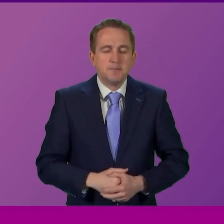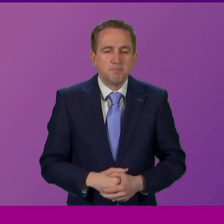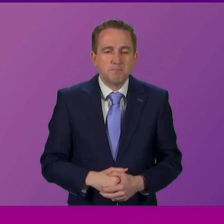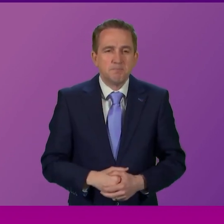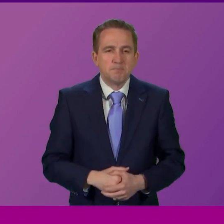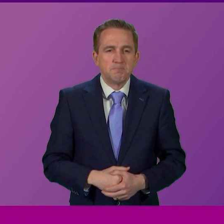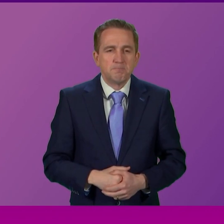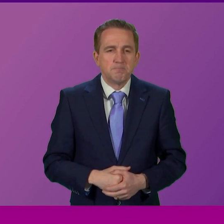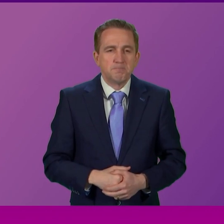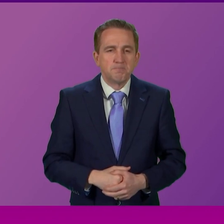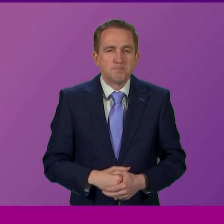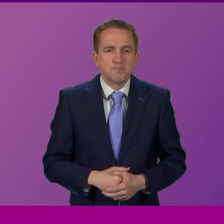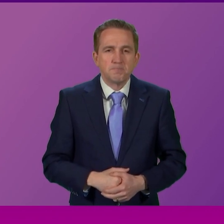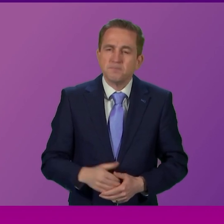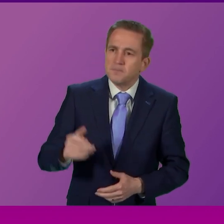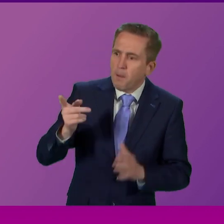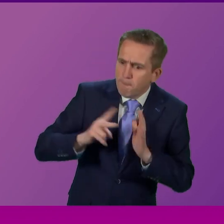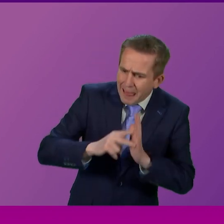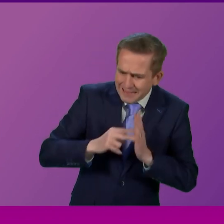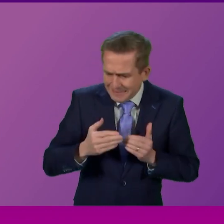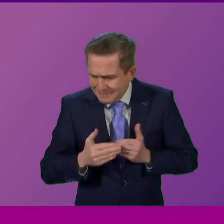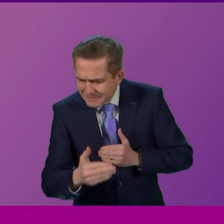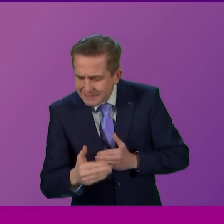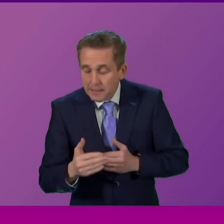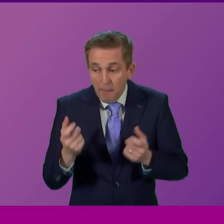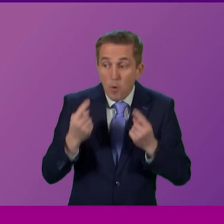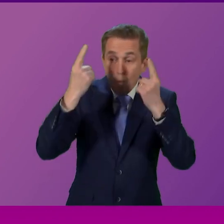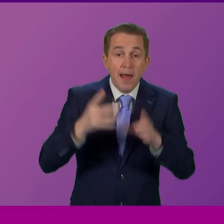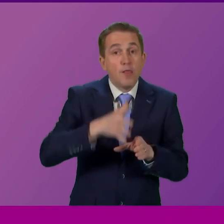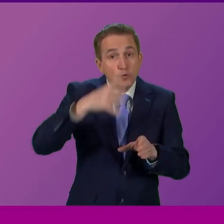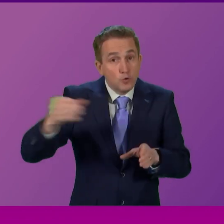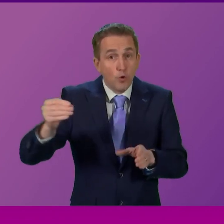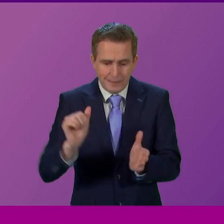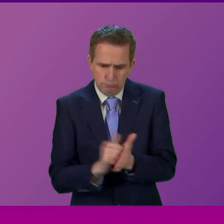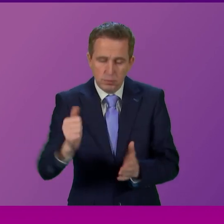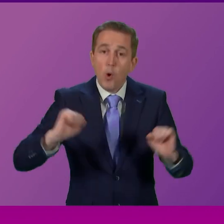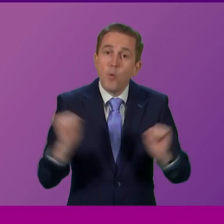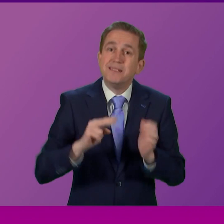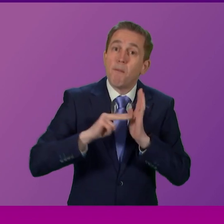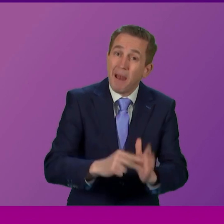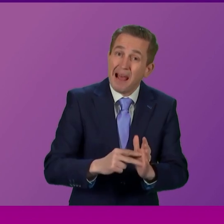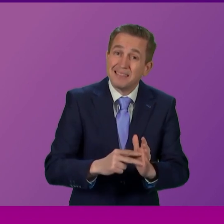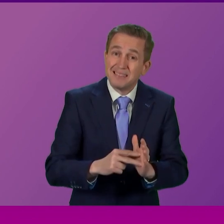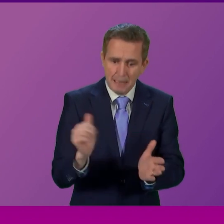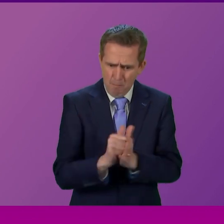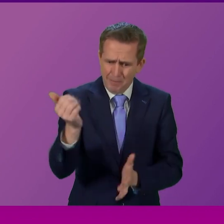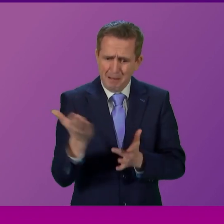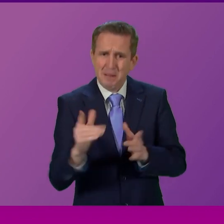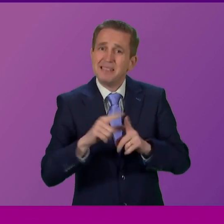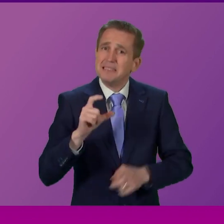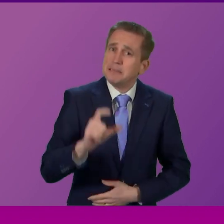his questions around planning, I noticed that the Conservatives published a winter plan. They published it in mid-December.